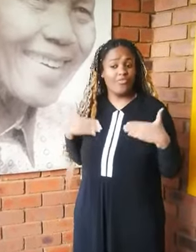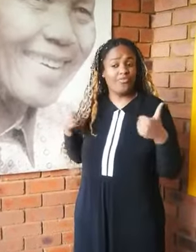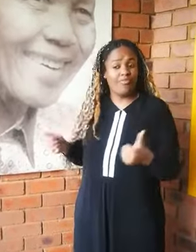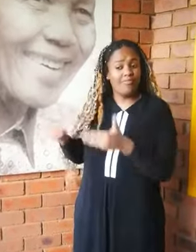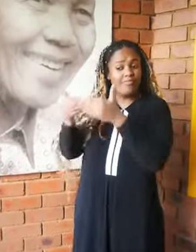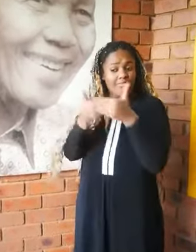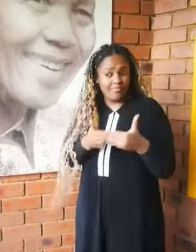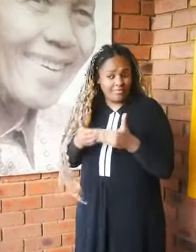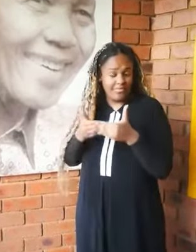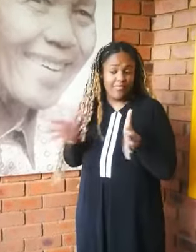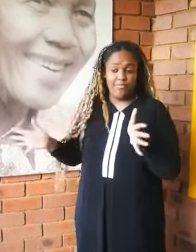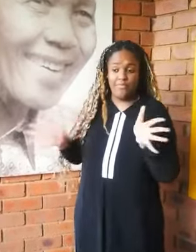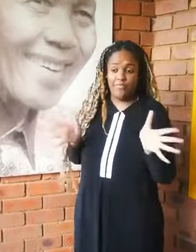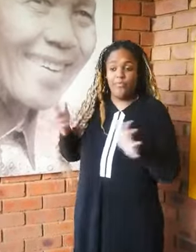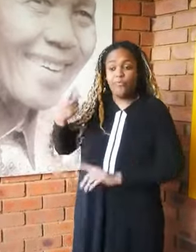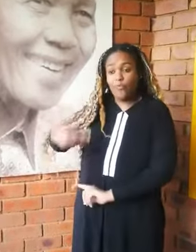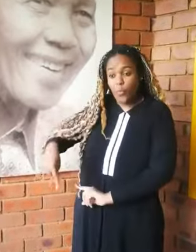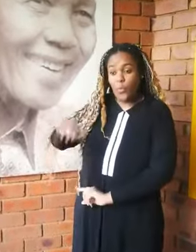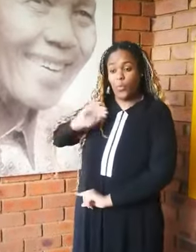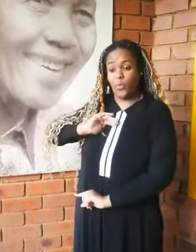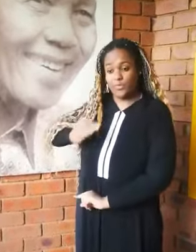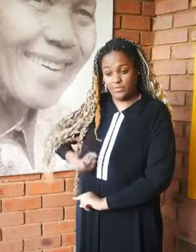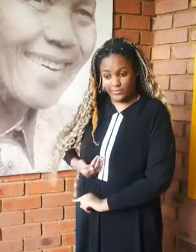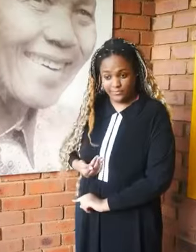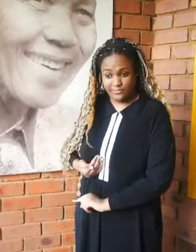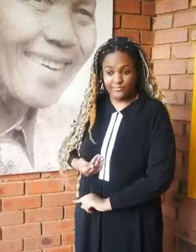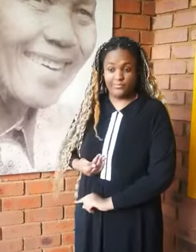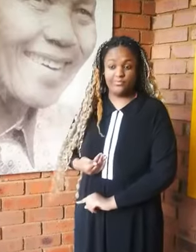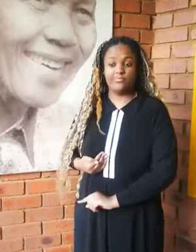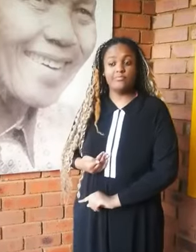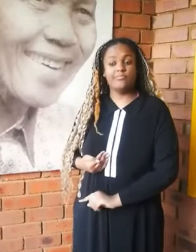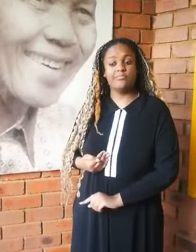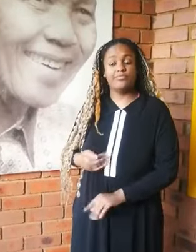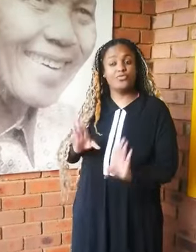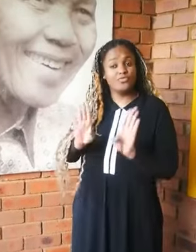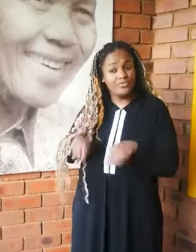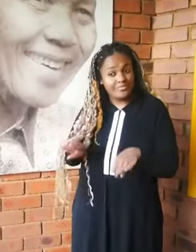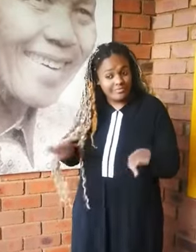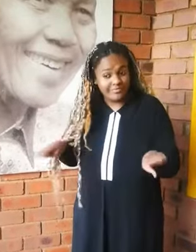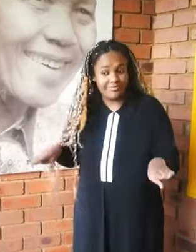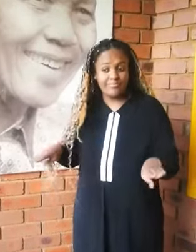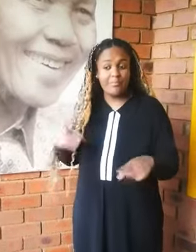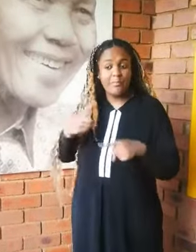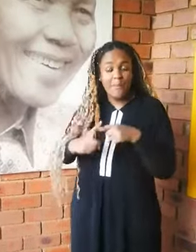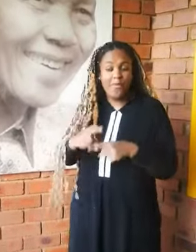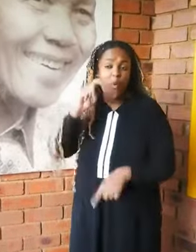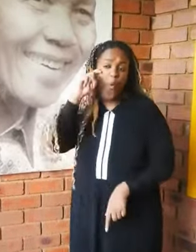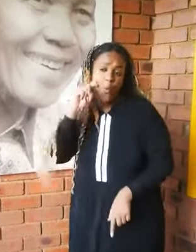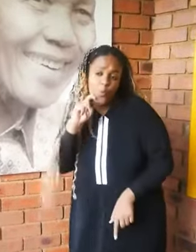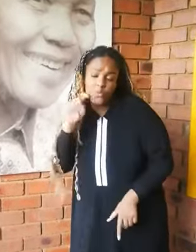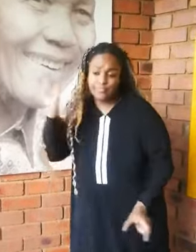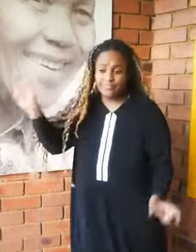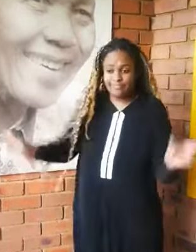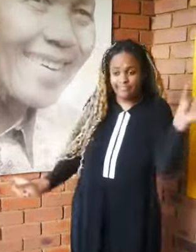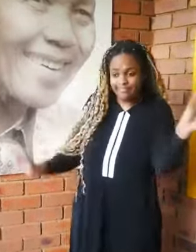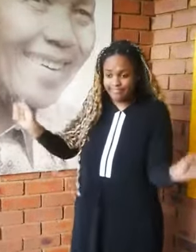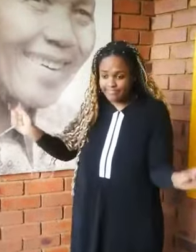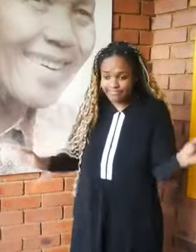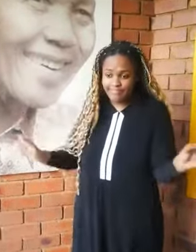older persons, and persons with disabilities, inclusive matters, access and empowerment for disabilities of